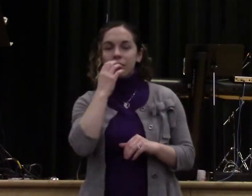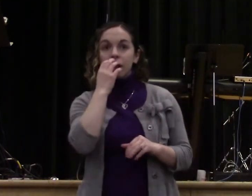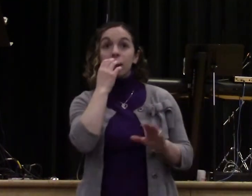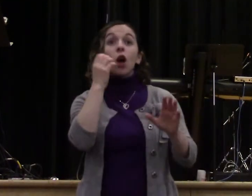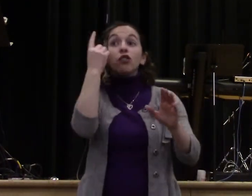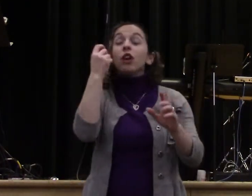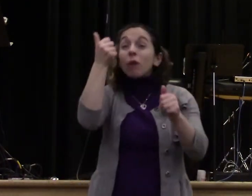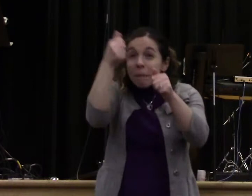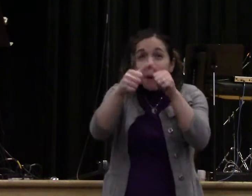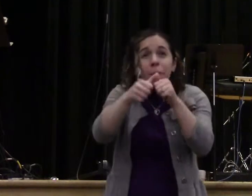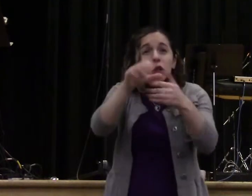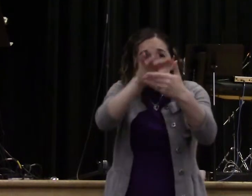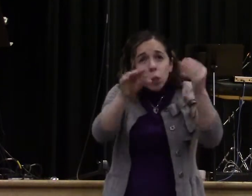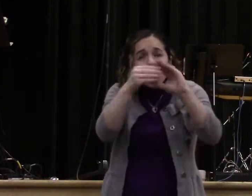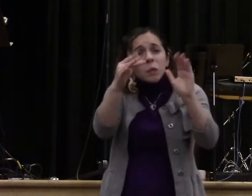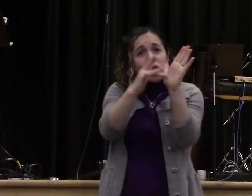for him to perform healings.